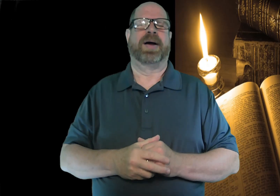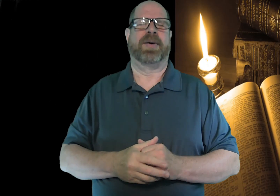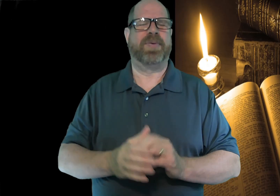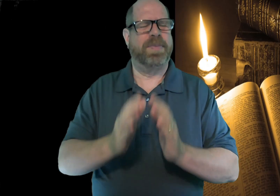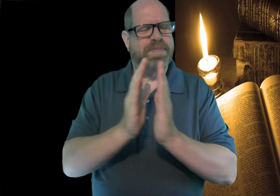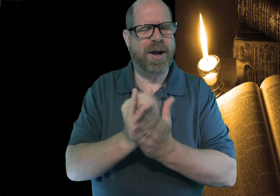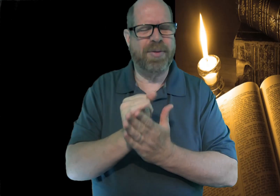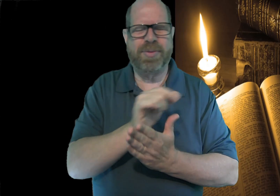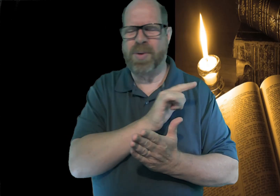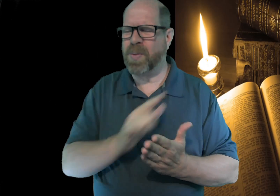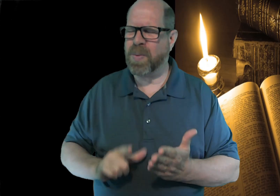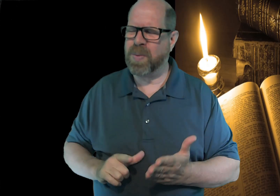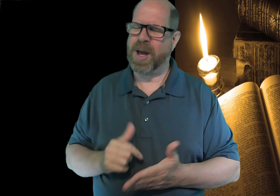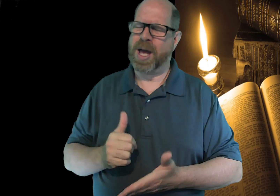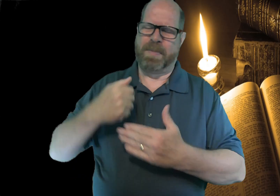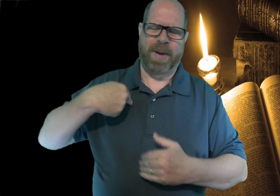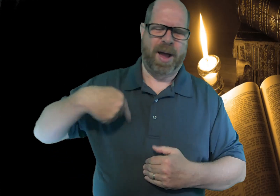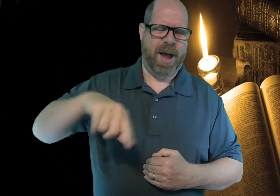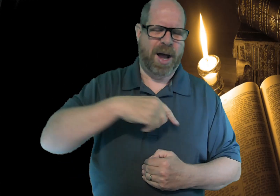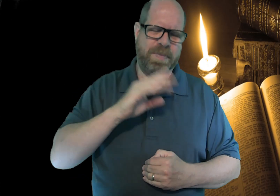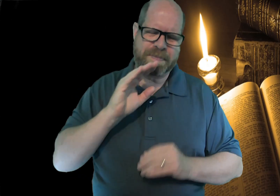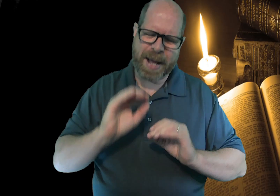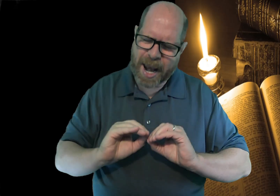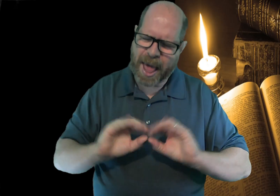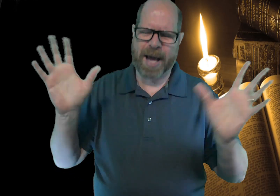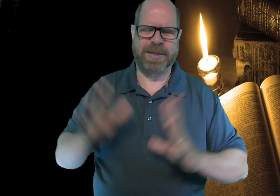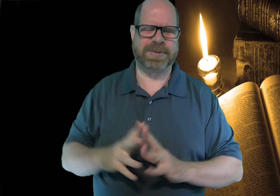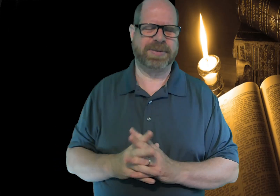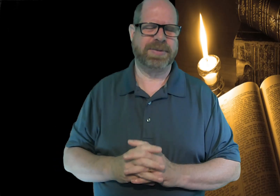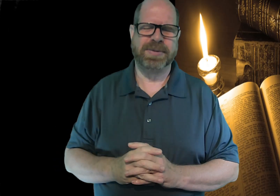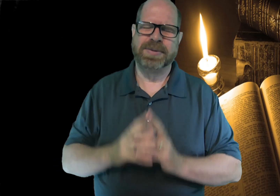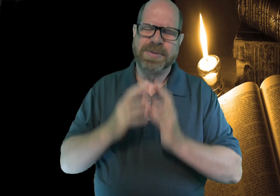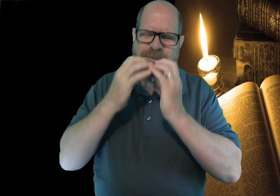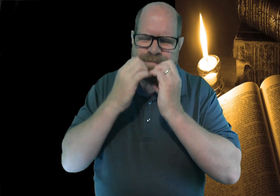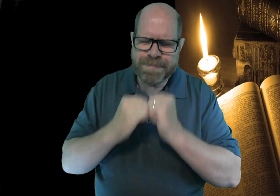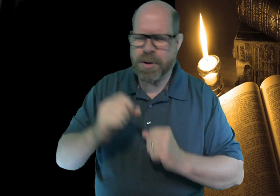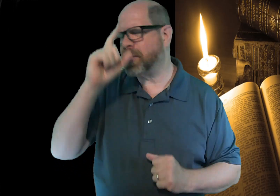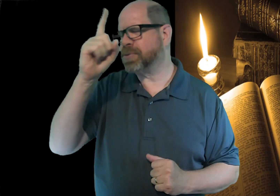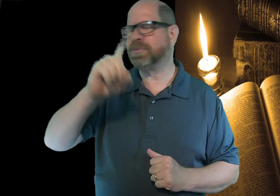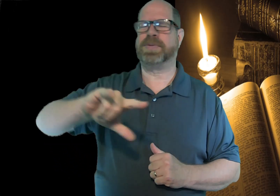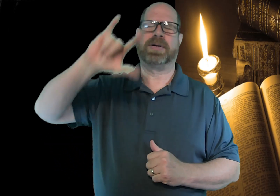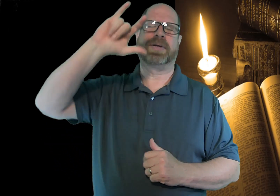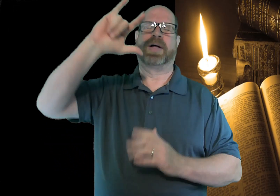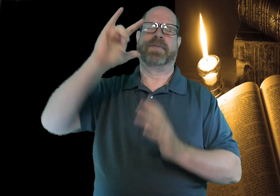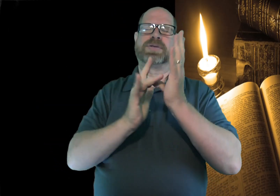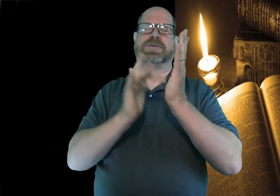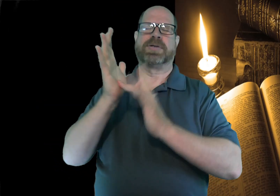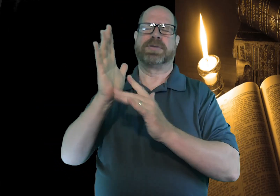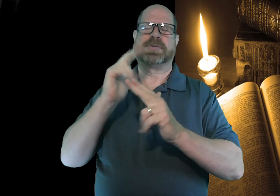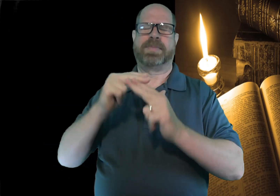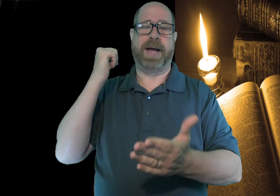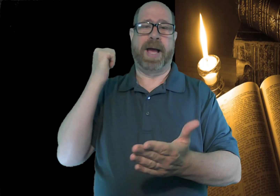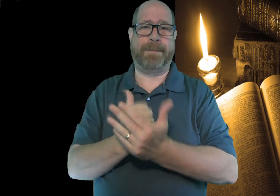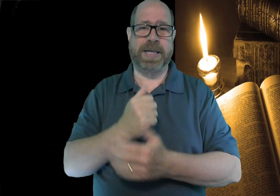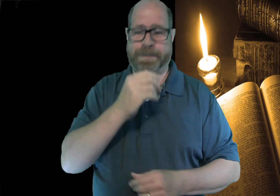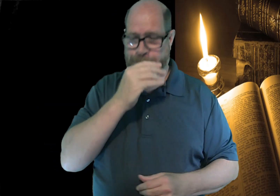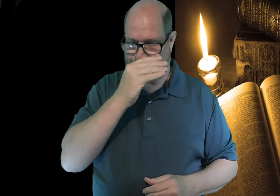you is amazing, and you're amazing, Lord. Help us so clearly as you do. We love you in Jesus' name. Amen. Amen.